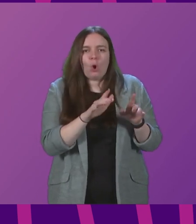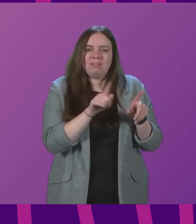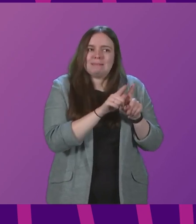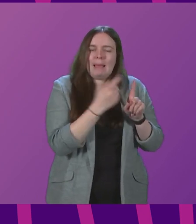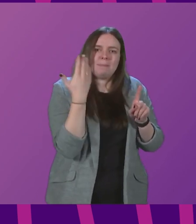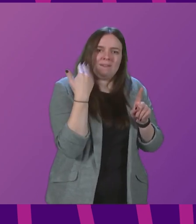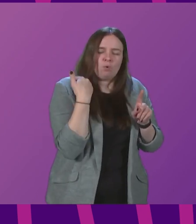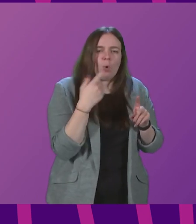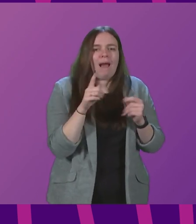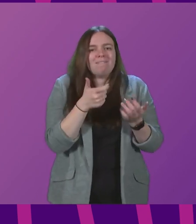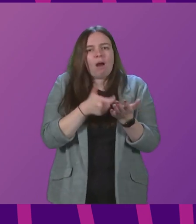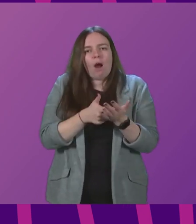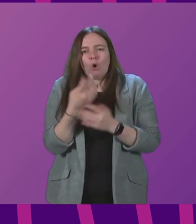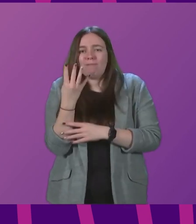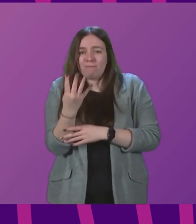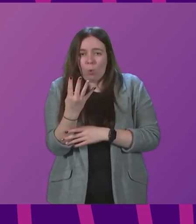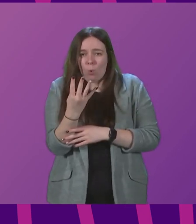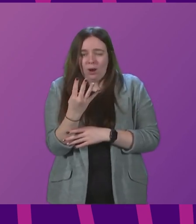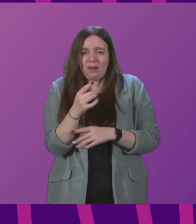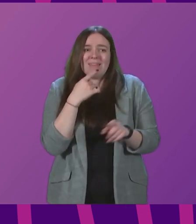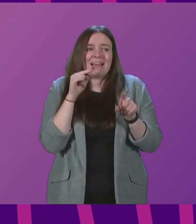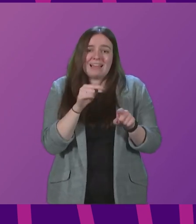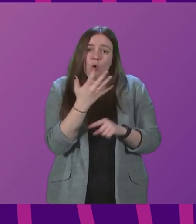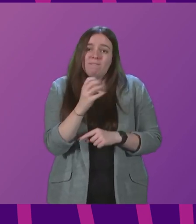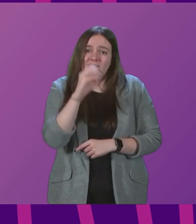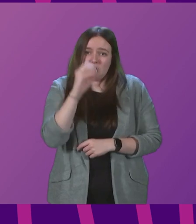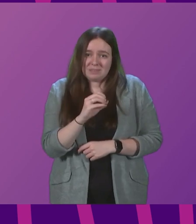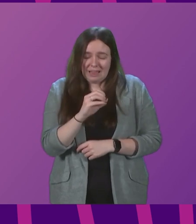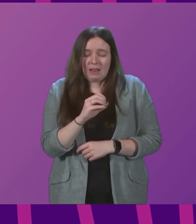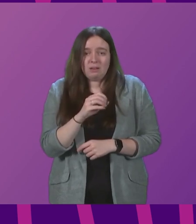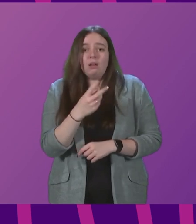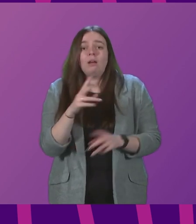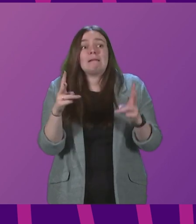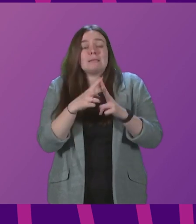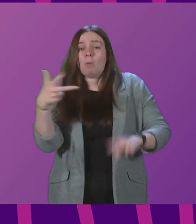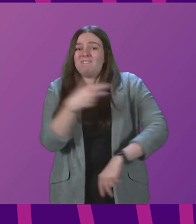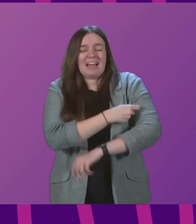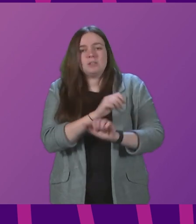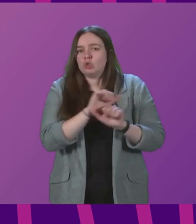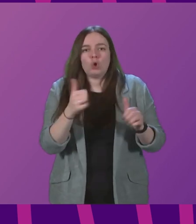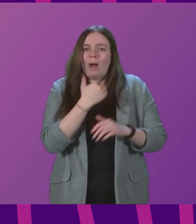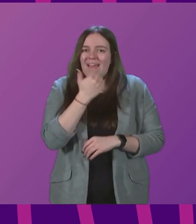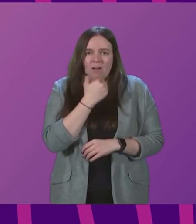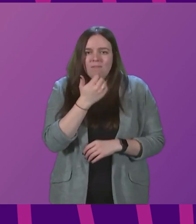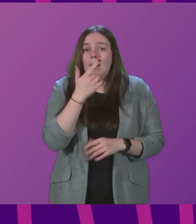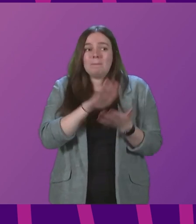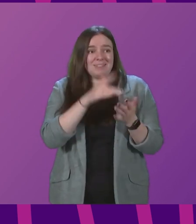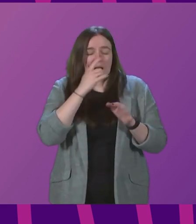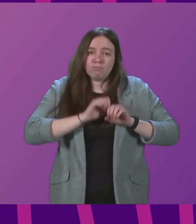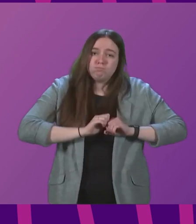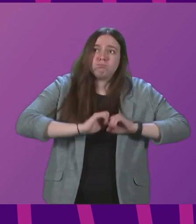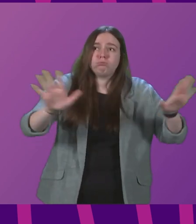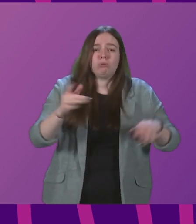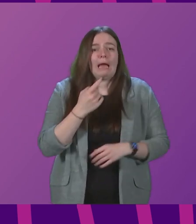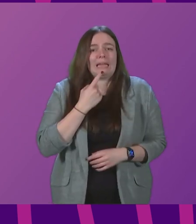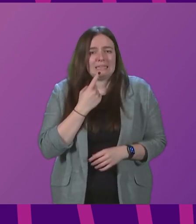It has an R of 4, an attack rate of 50 percent, evades double vaccines, and thus can be unwittingly spread by people. My